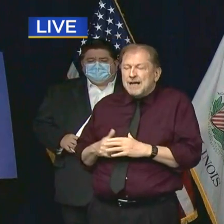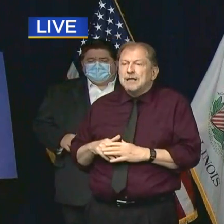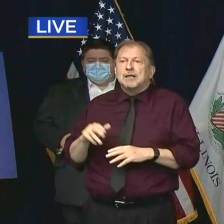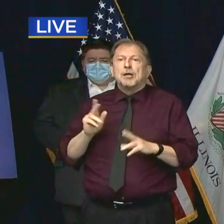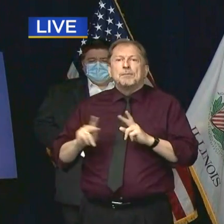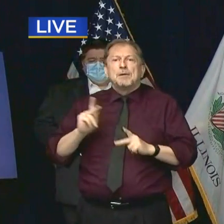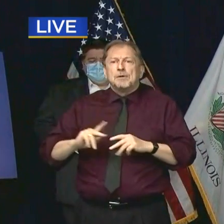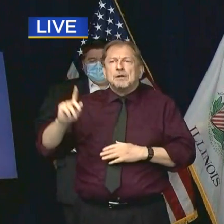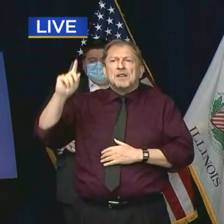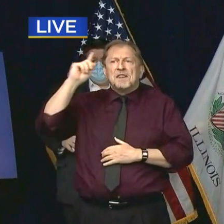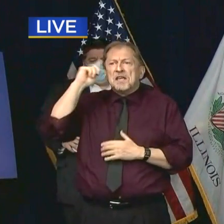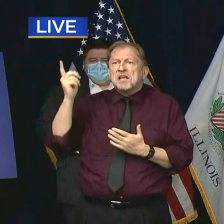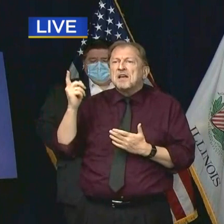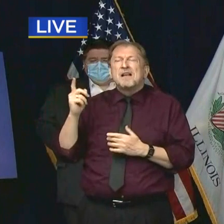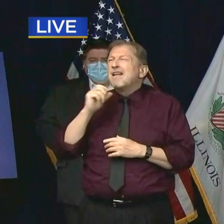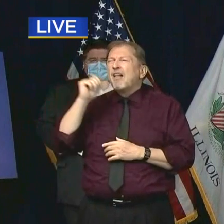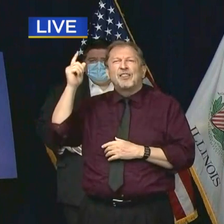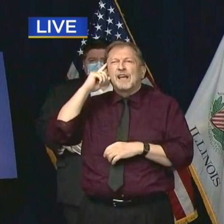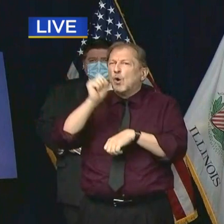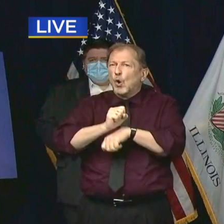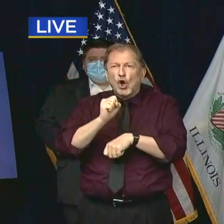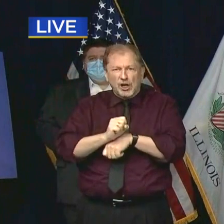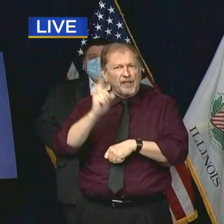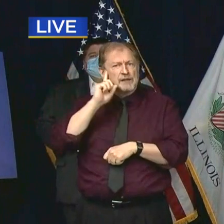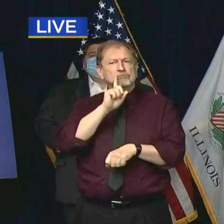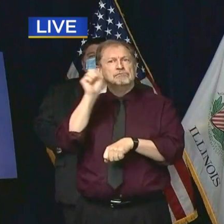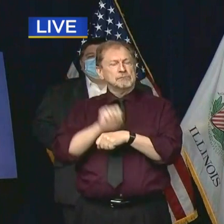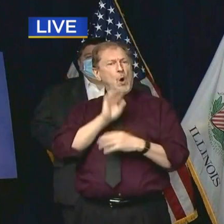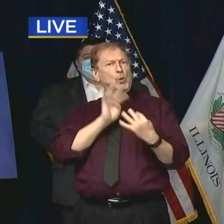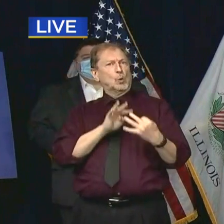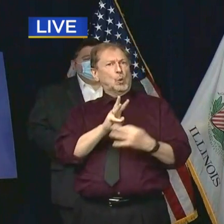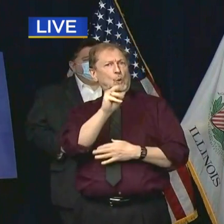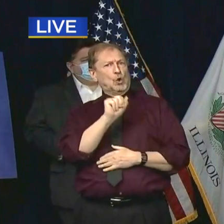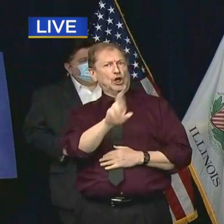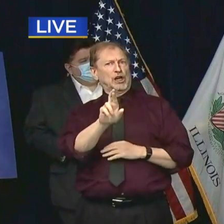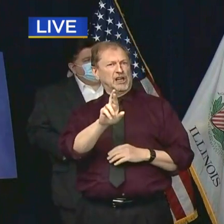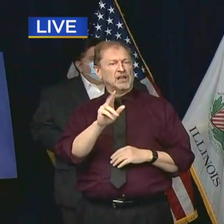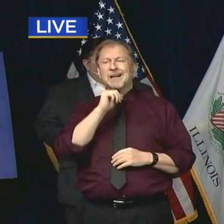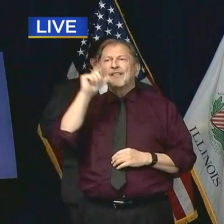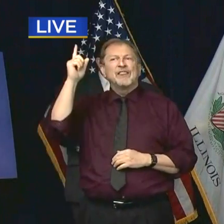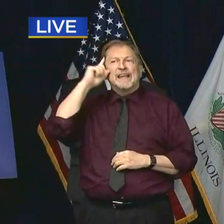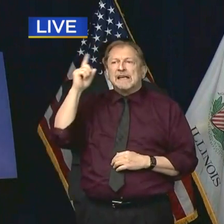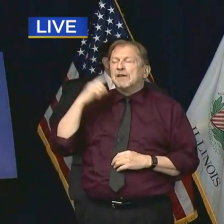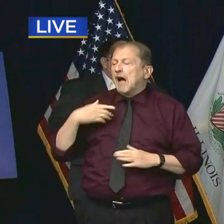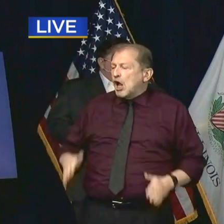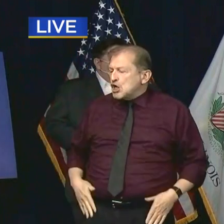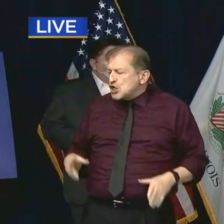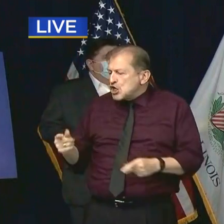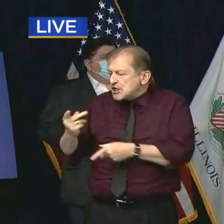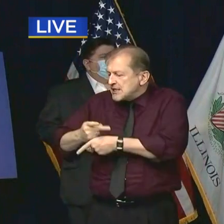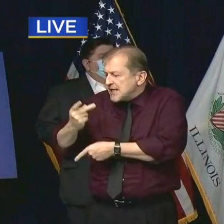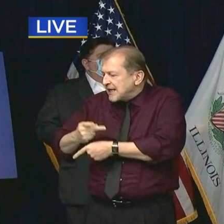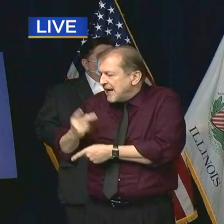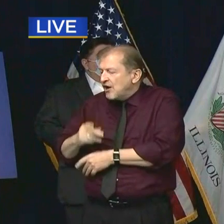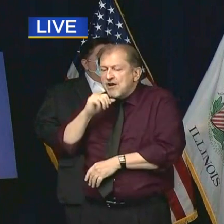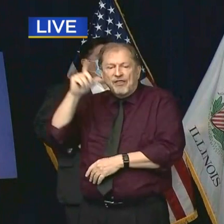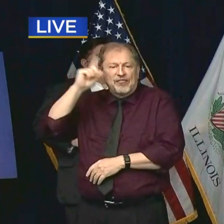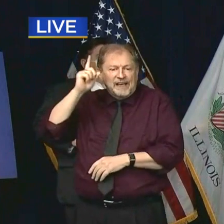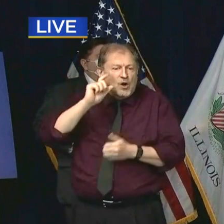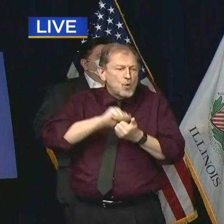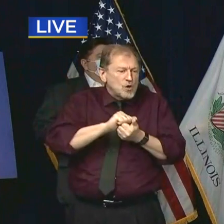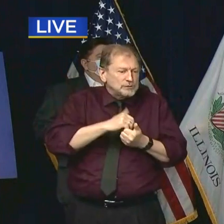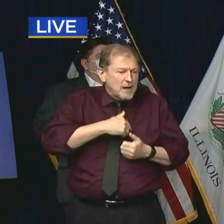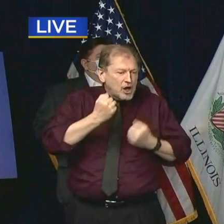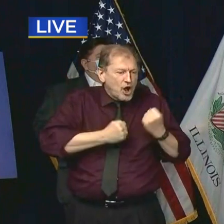would think about the need to go to work. No one would think about getting their dog groomed. No one would think about getting their car washed. But